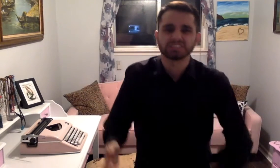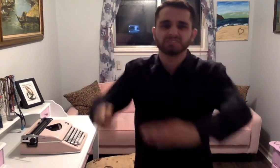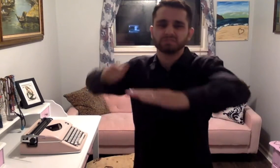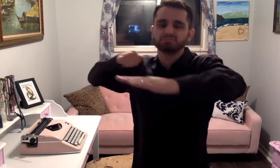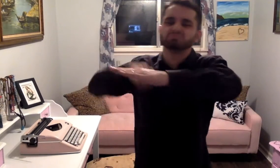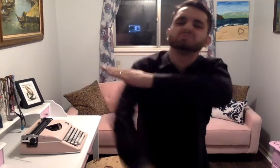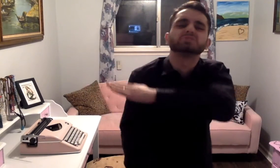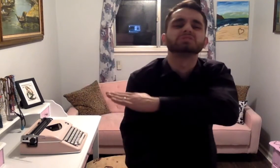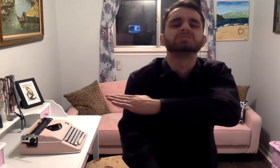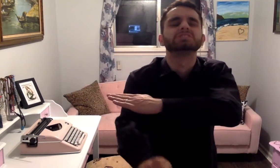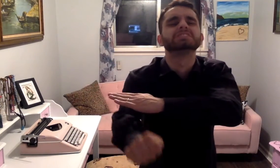all.